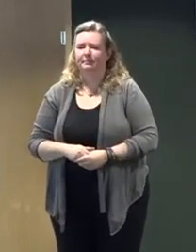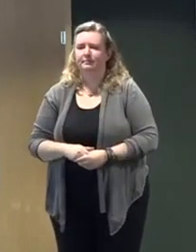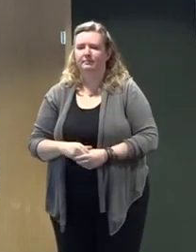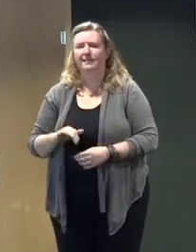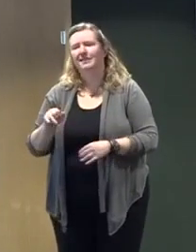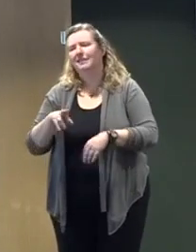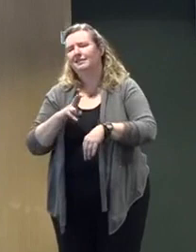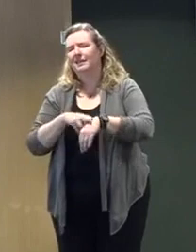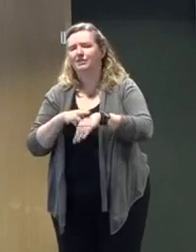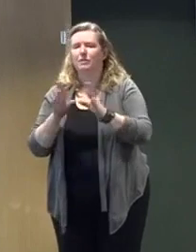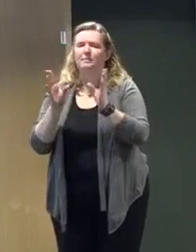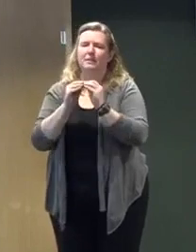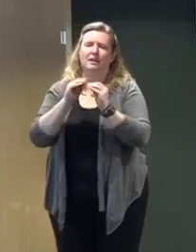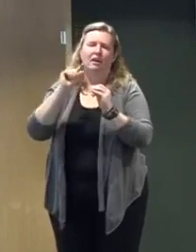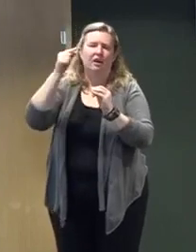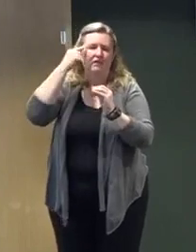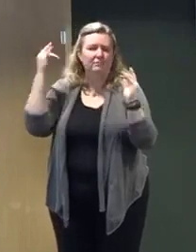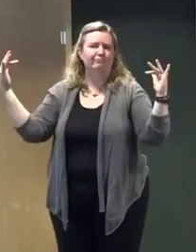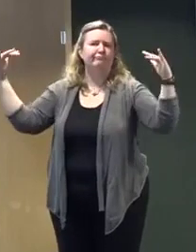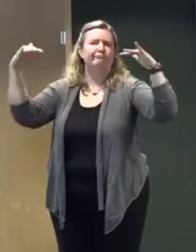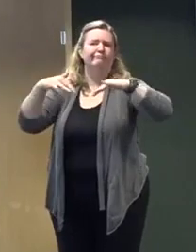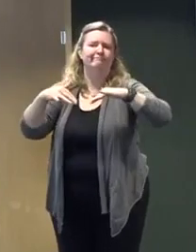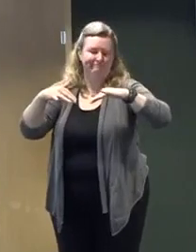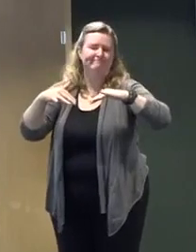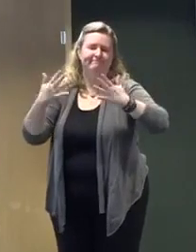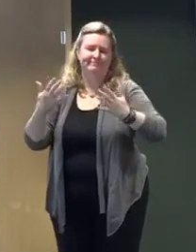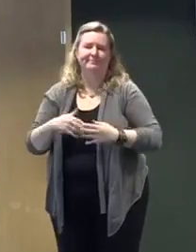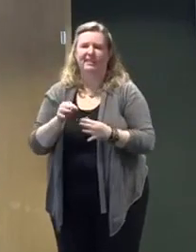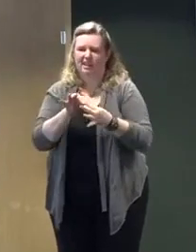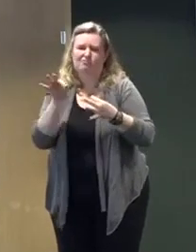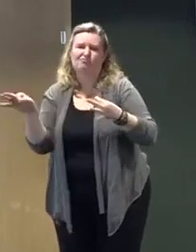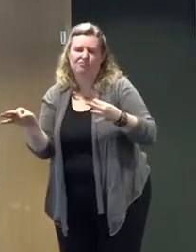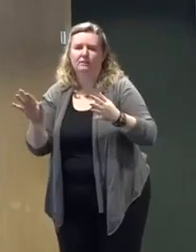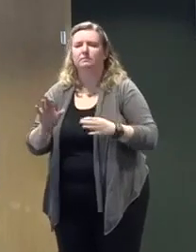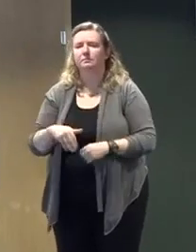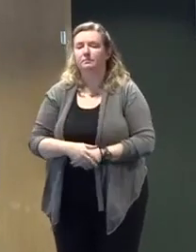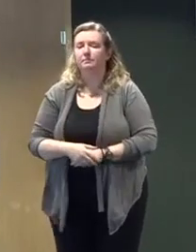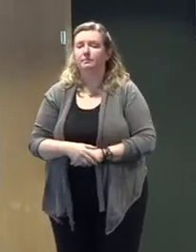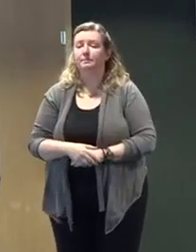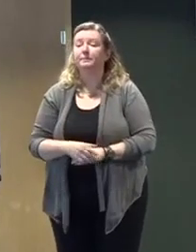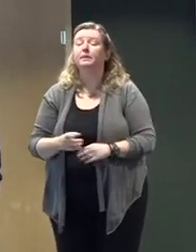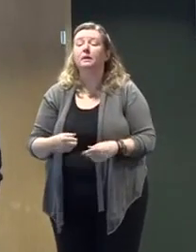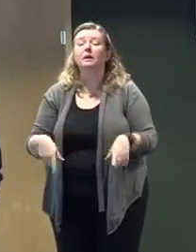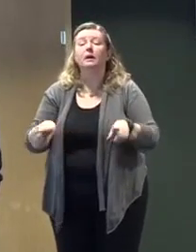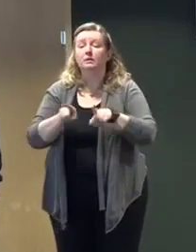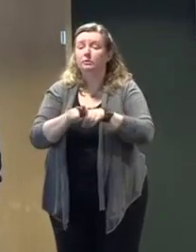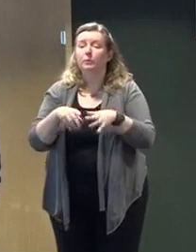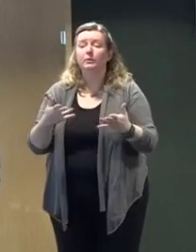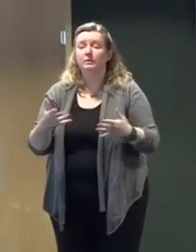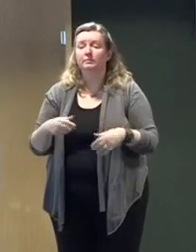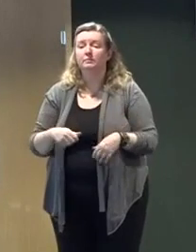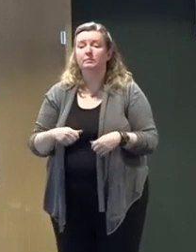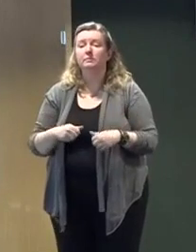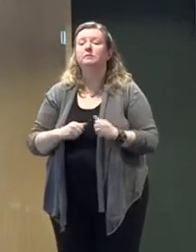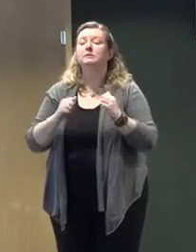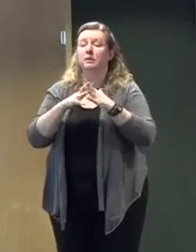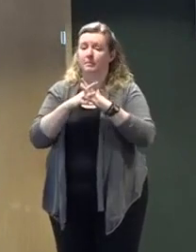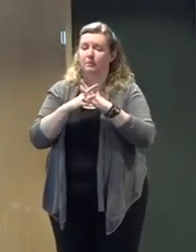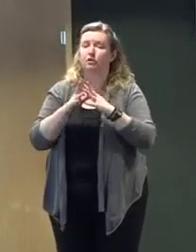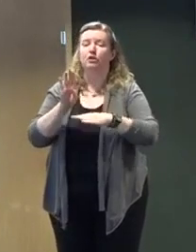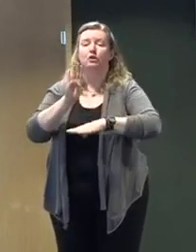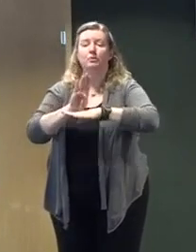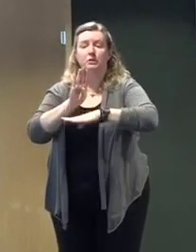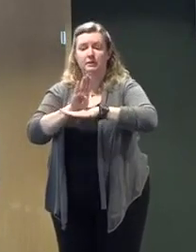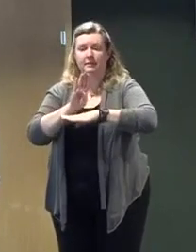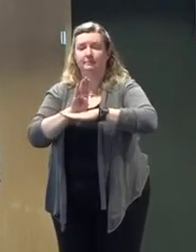our storm response. We are also putting in a commercial vehicle travel restriction also at 5